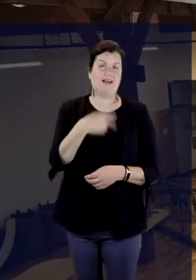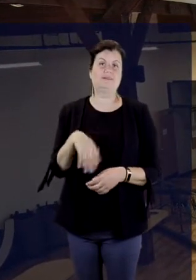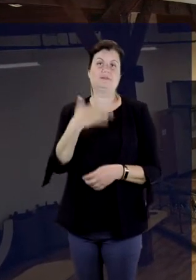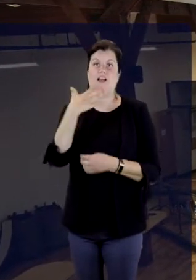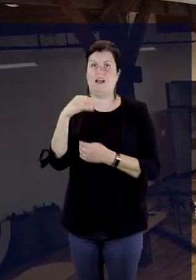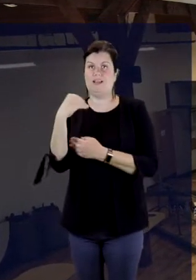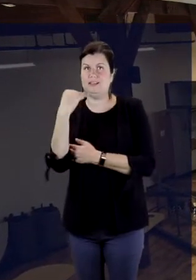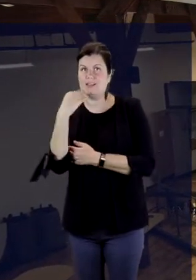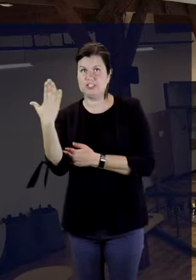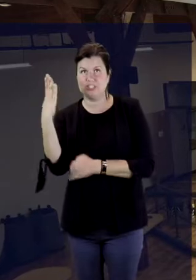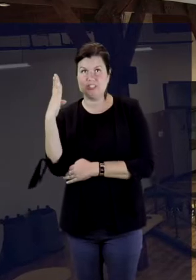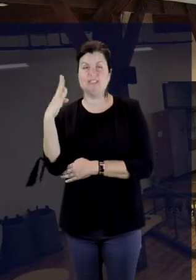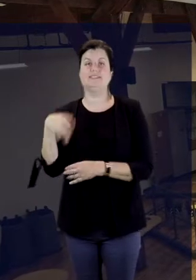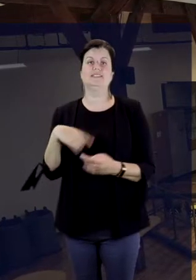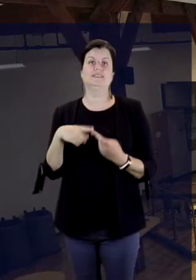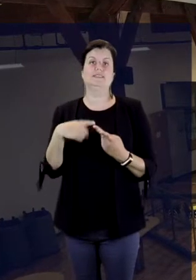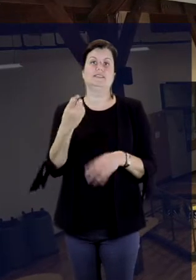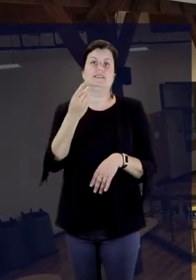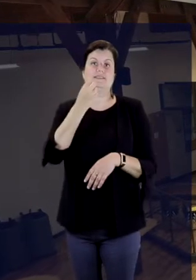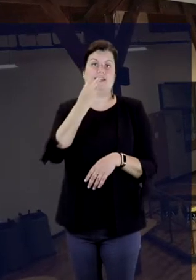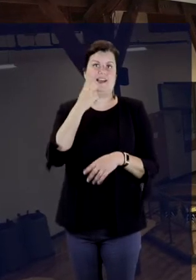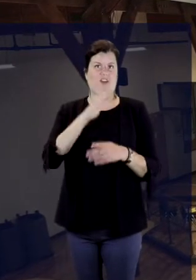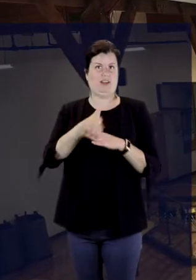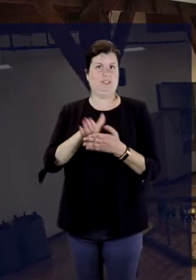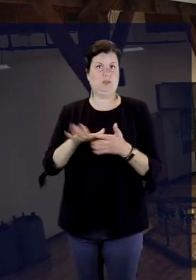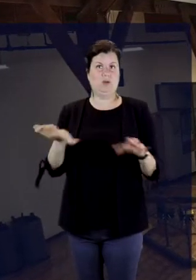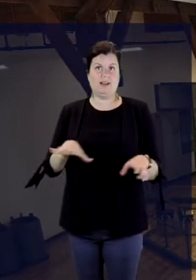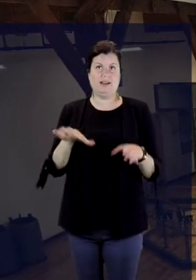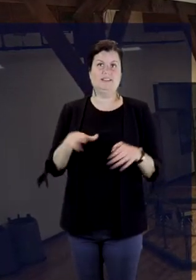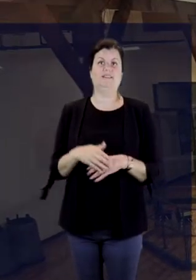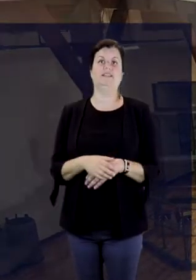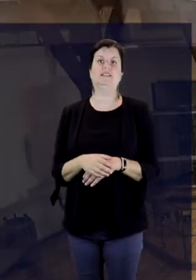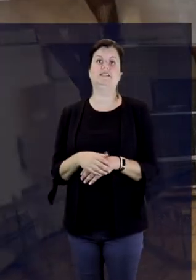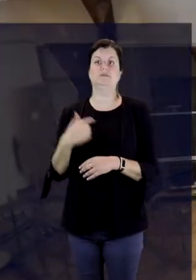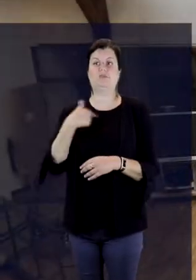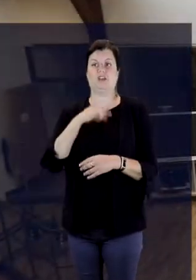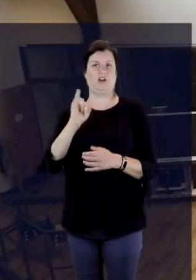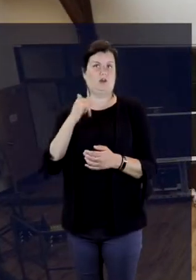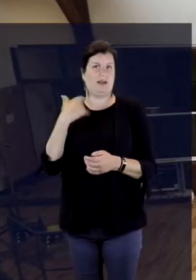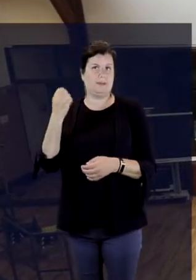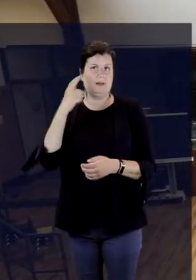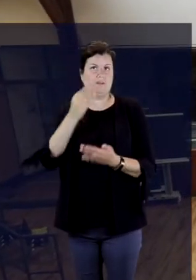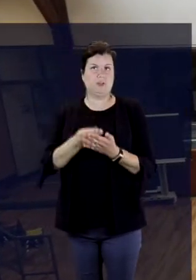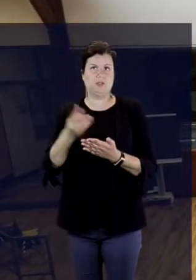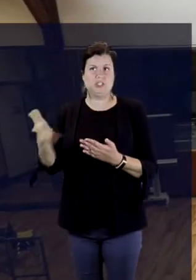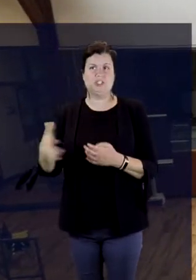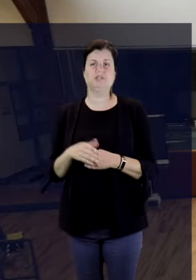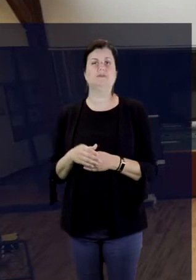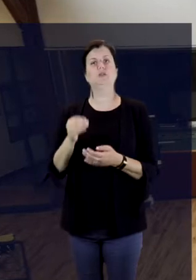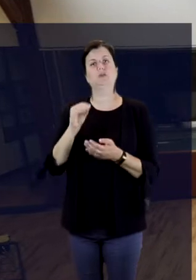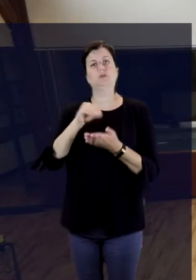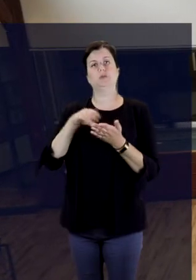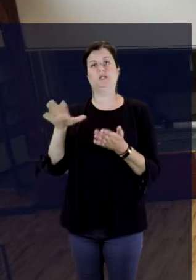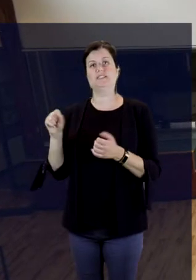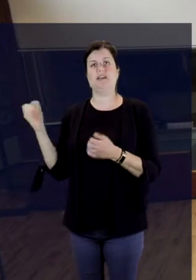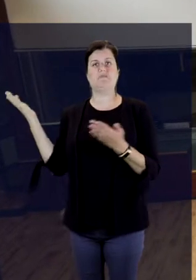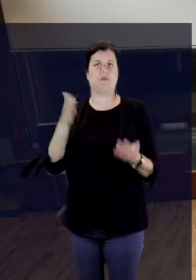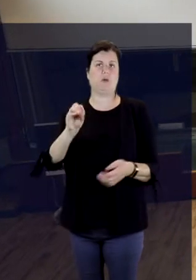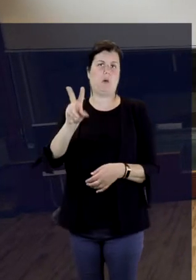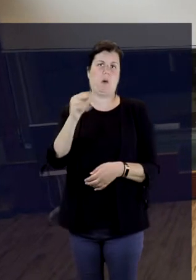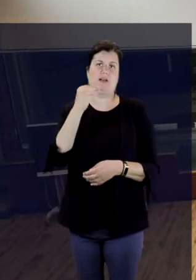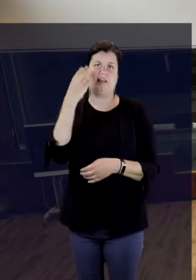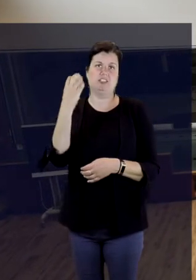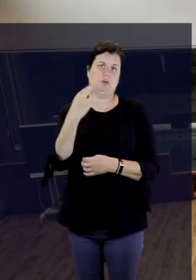and also snacks for after school. Some are for purchase, or students can bring their own snacks and meals if they would like.